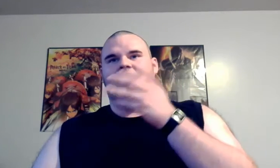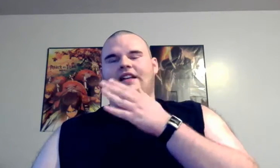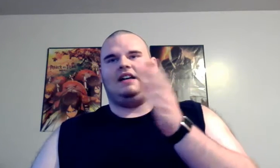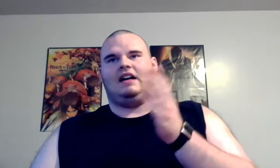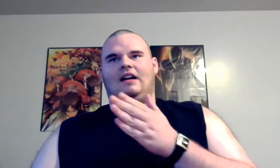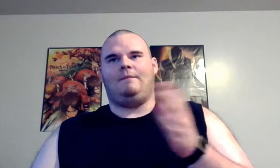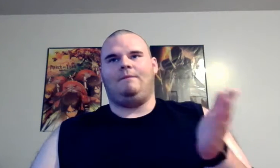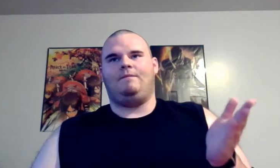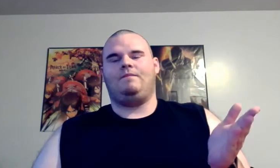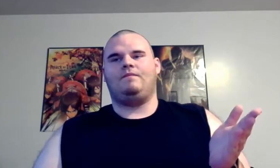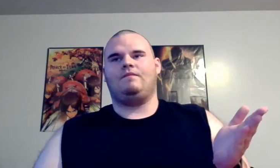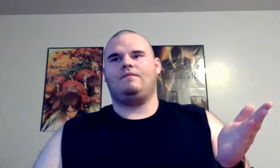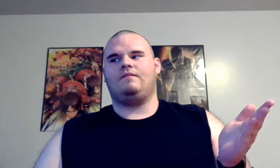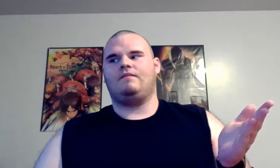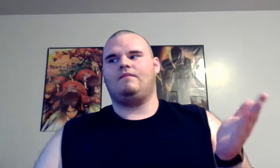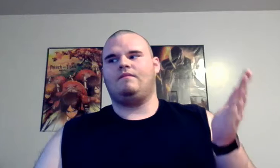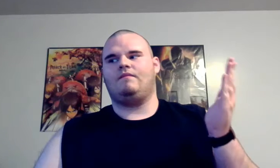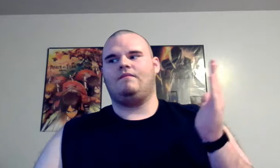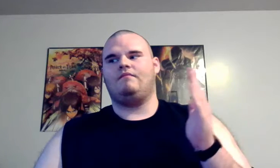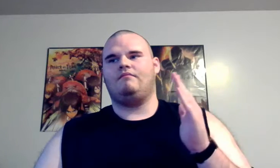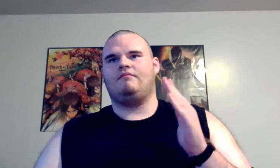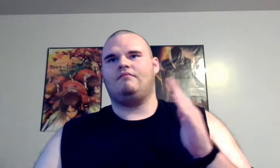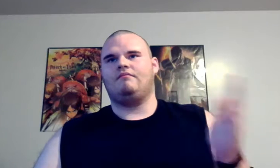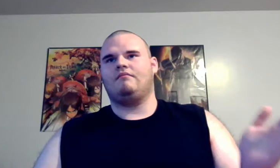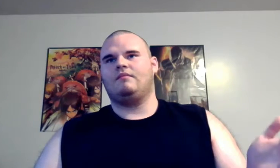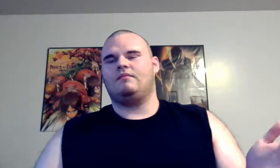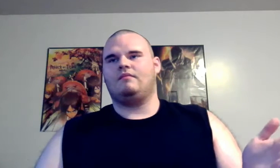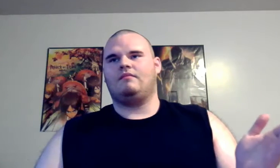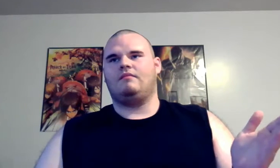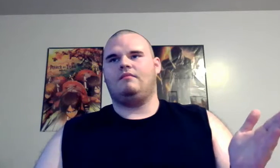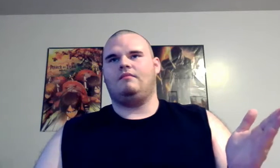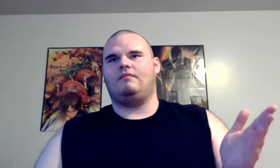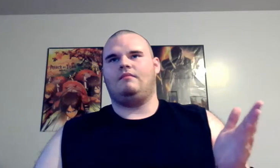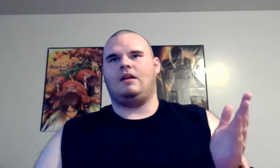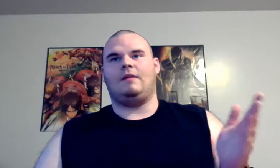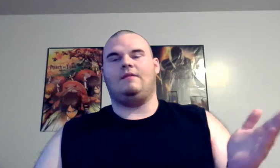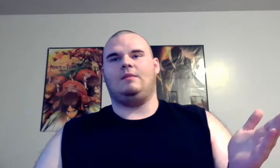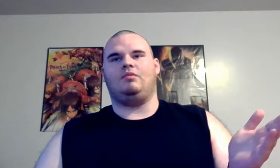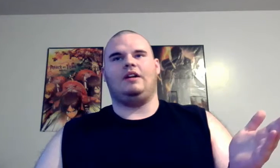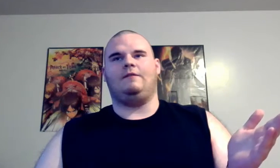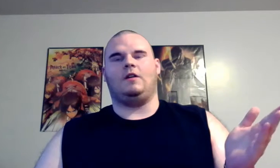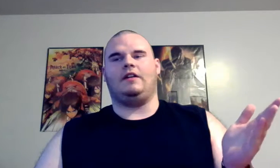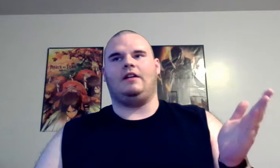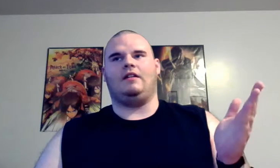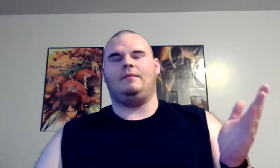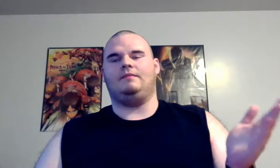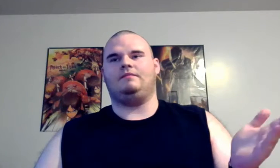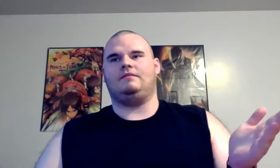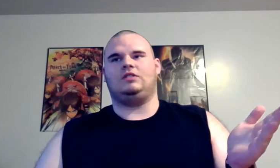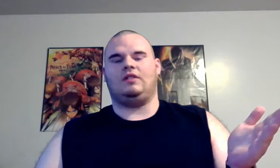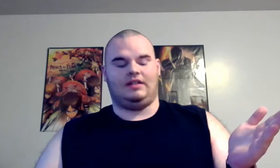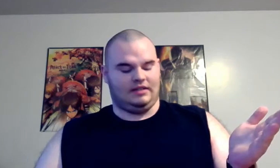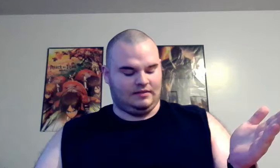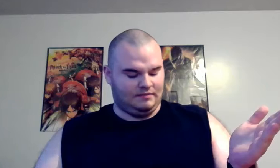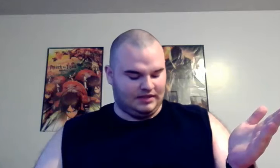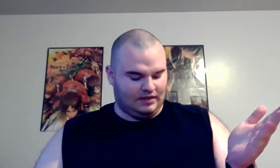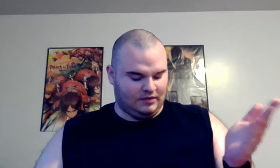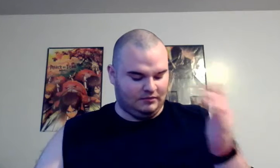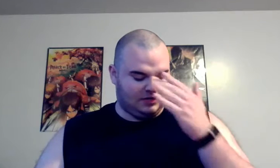um I'm having a brain fart here I'm trying to say what I'm trying to